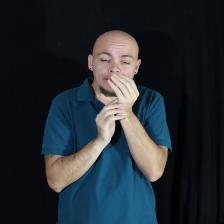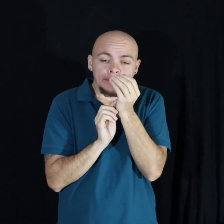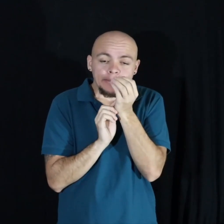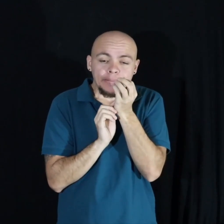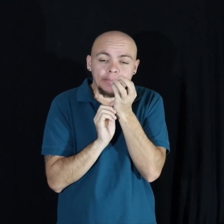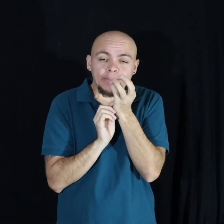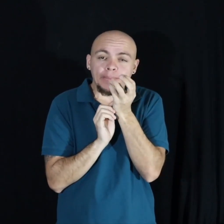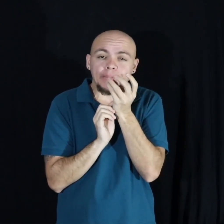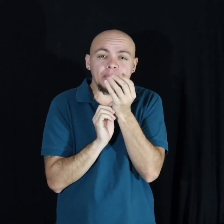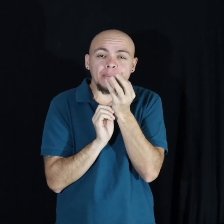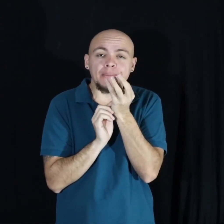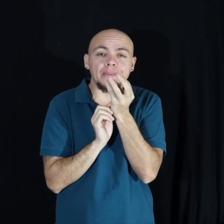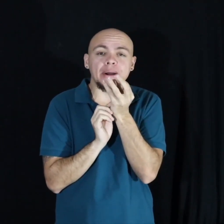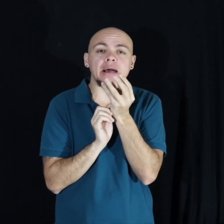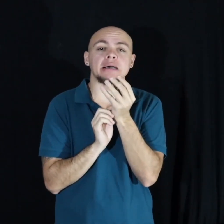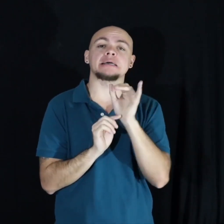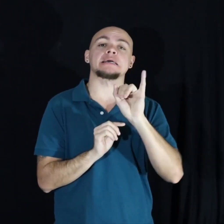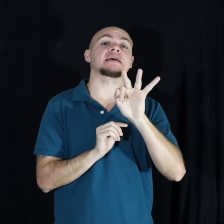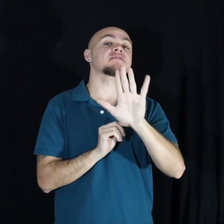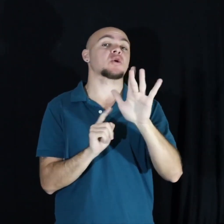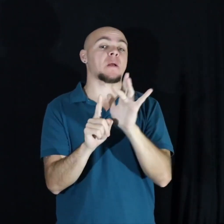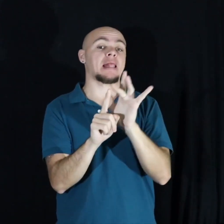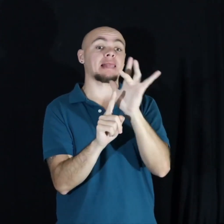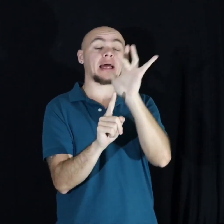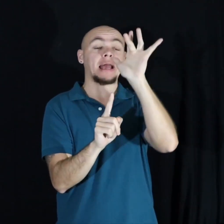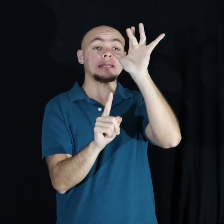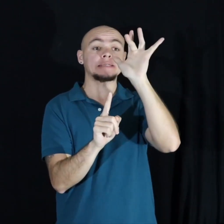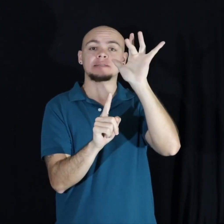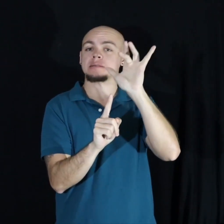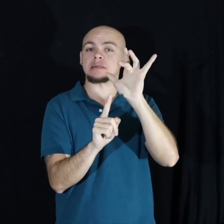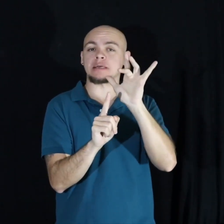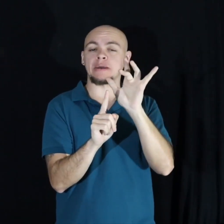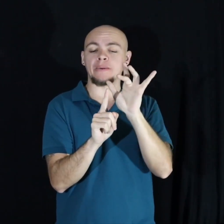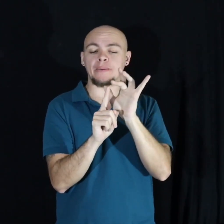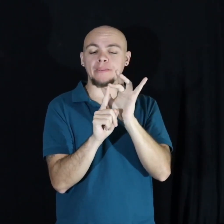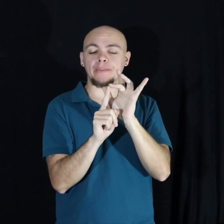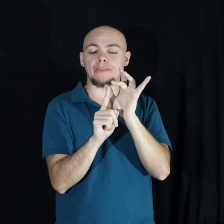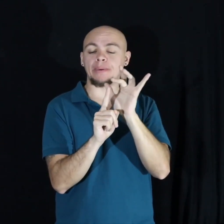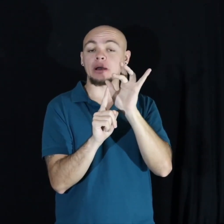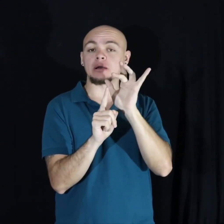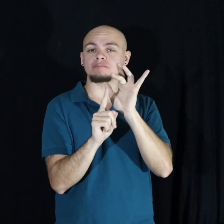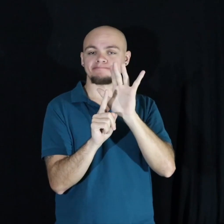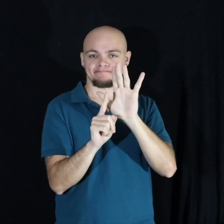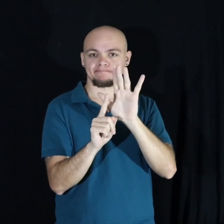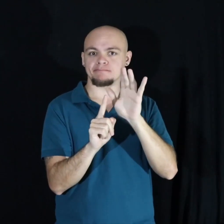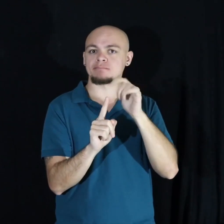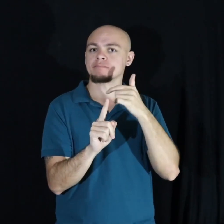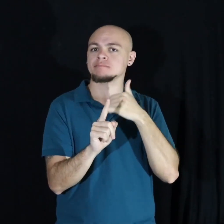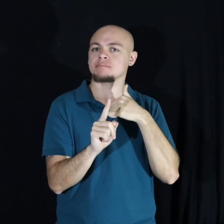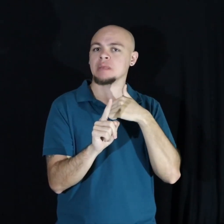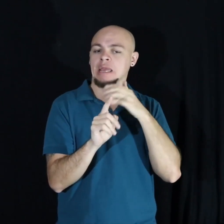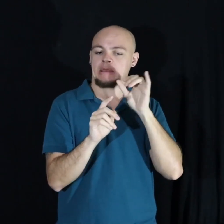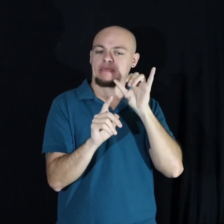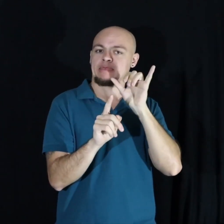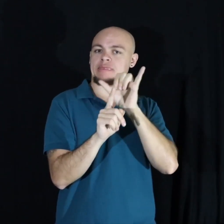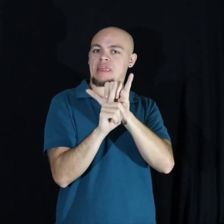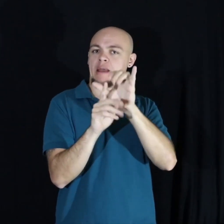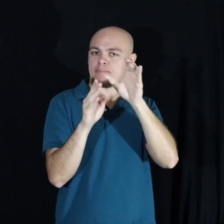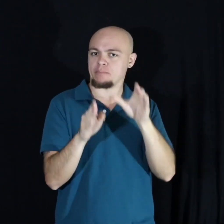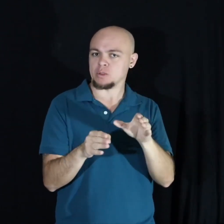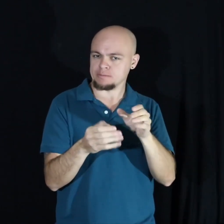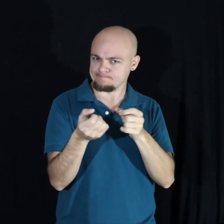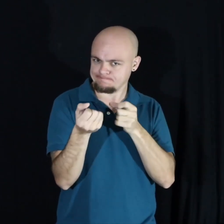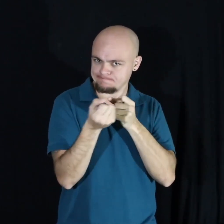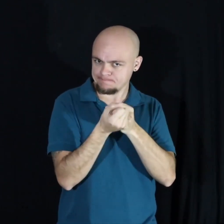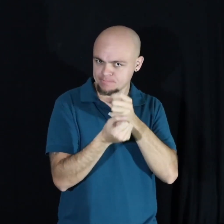dimming, if your light is not shining, let me be that person. Let me be the